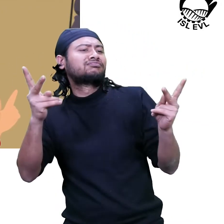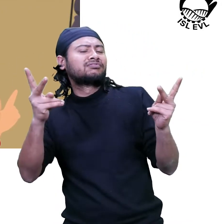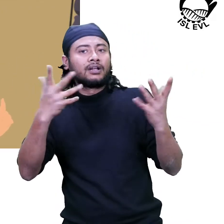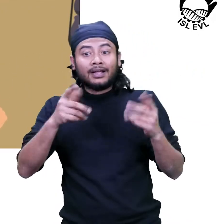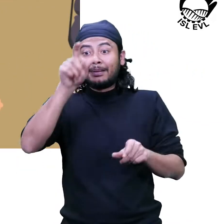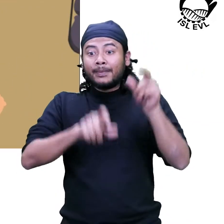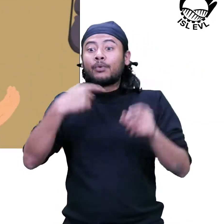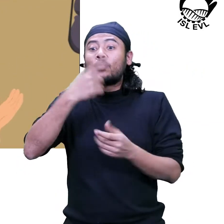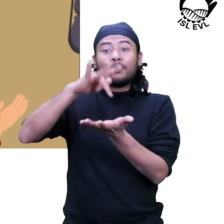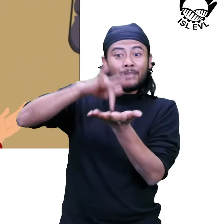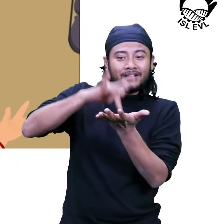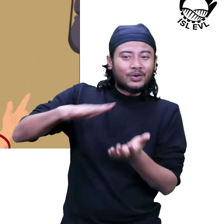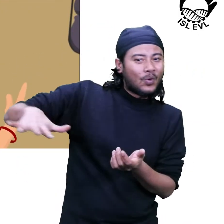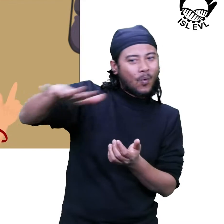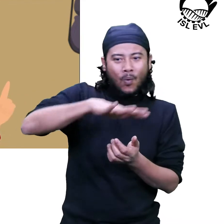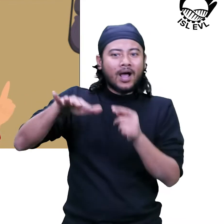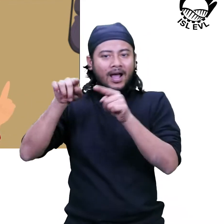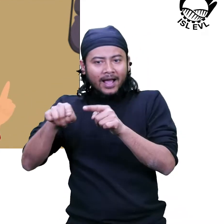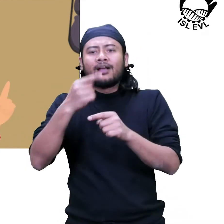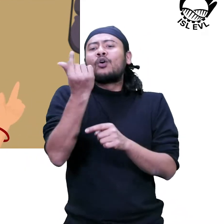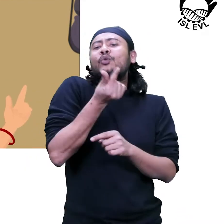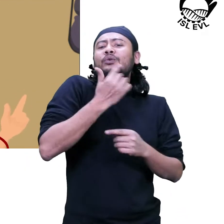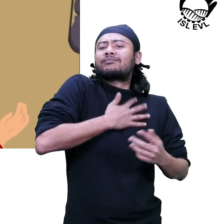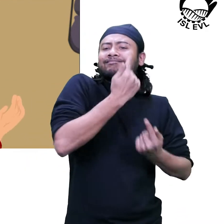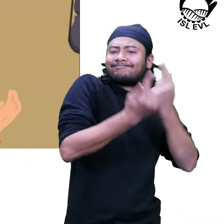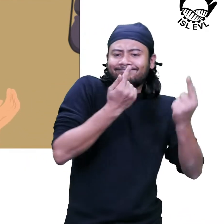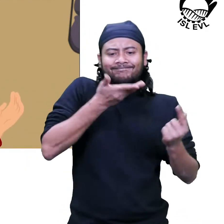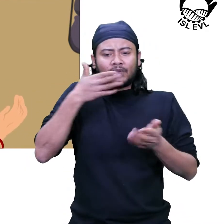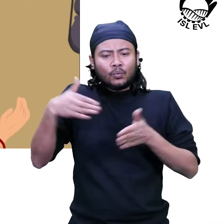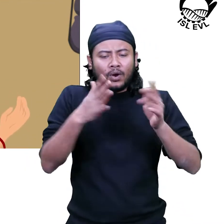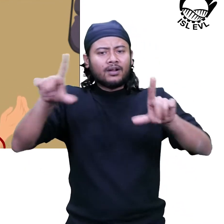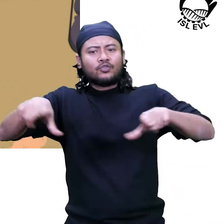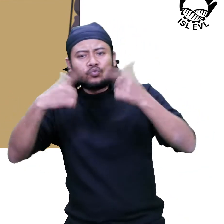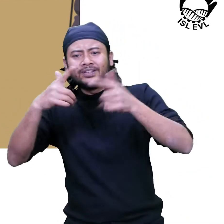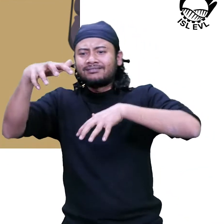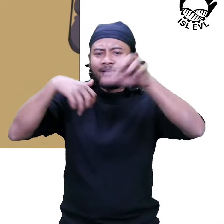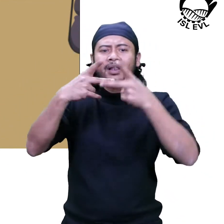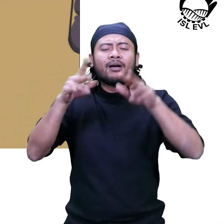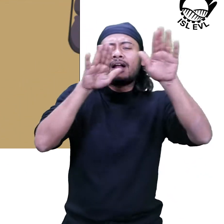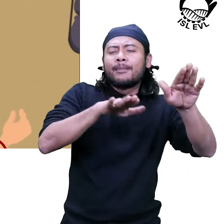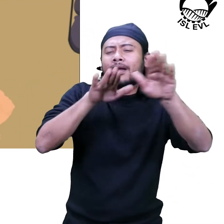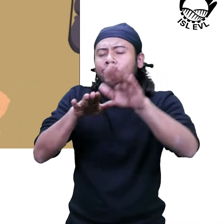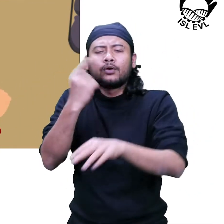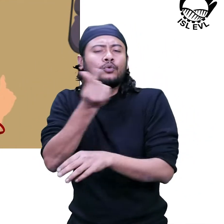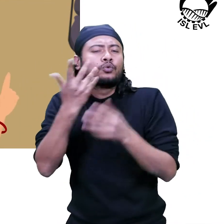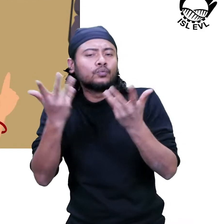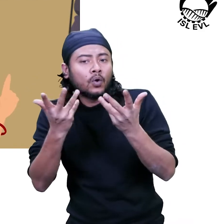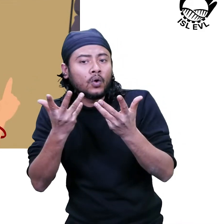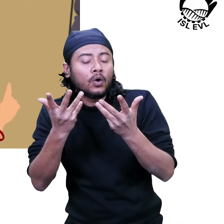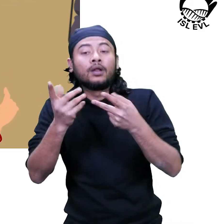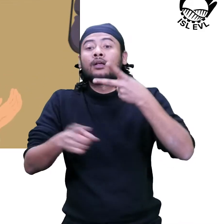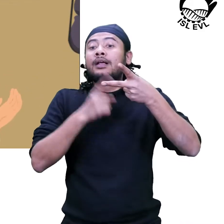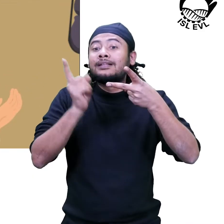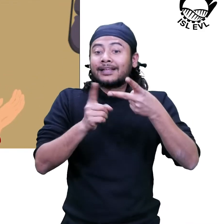people, their dependency on biological resources, biodiversity and people's knowledge